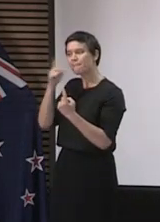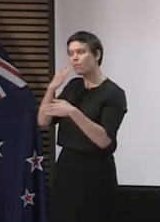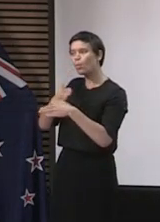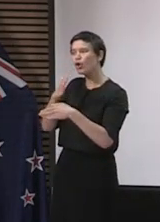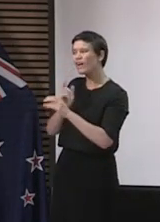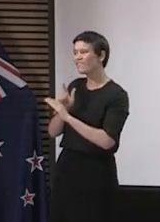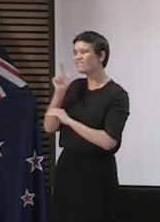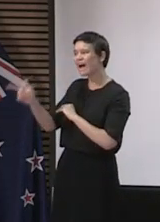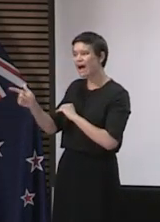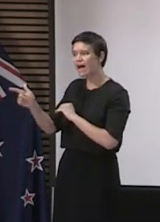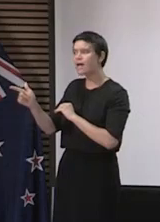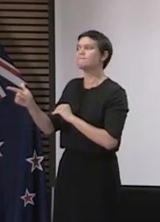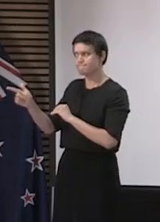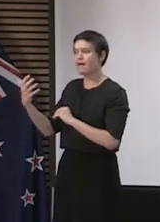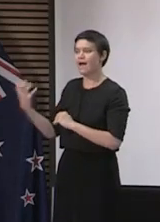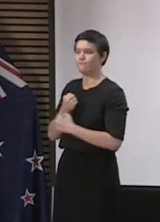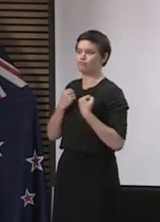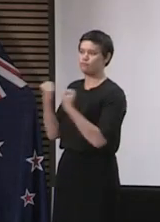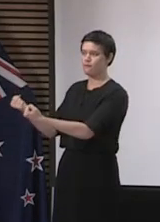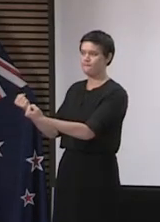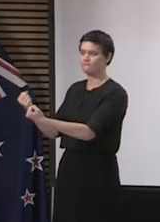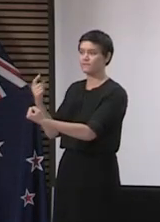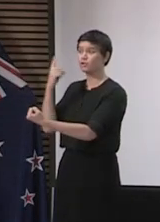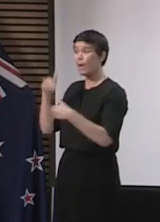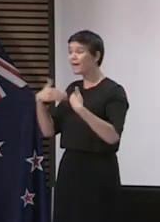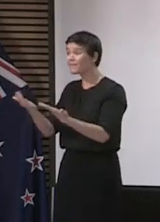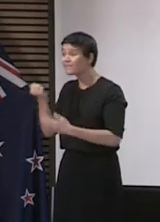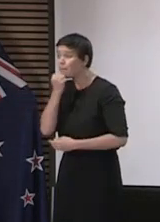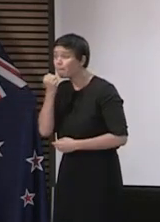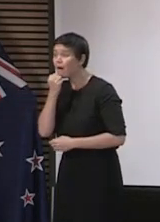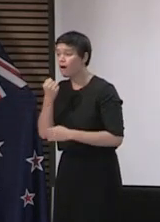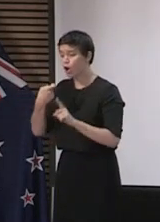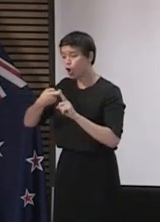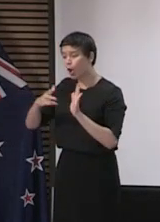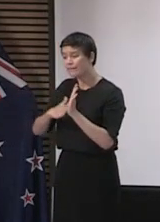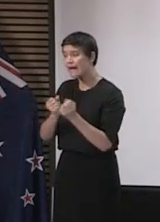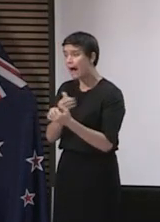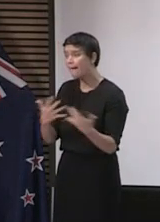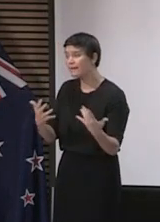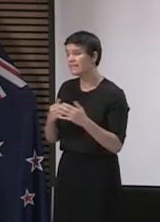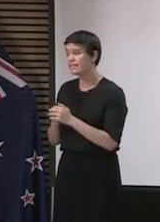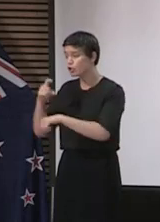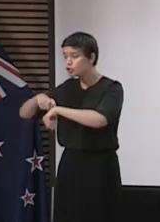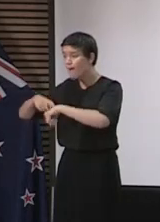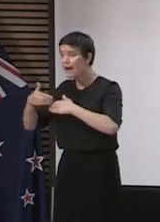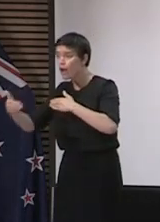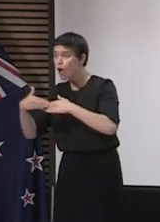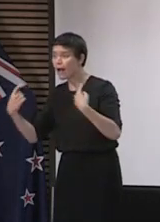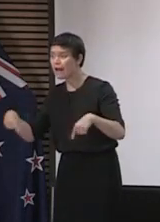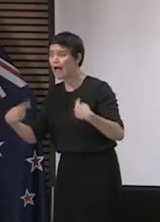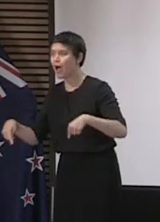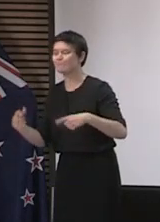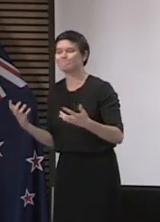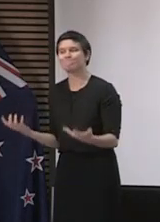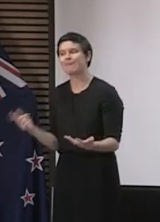a specific range in terms of kilometres because we do need to allow people to move to their place of work and that will vary.